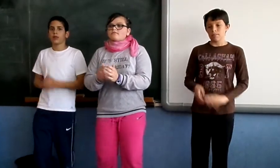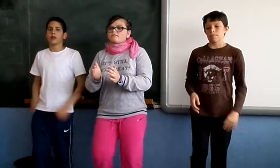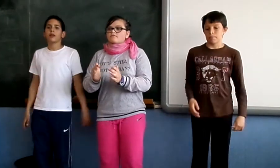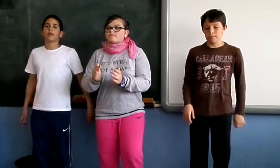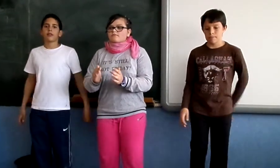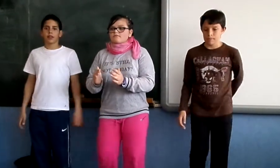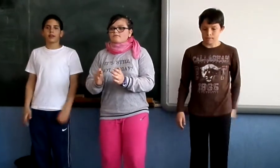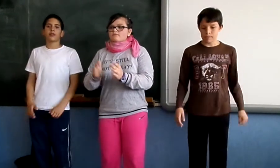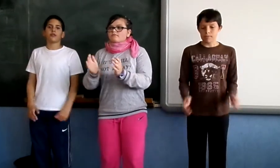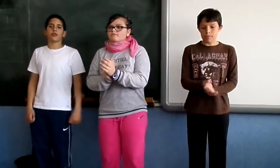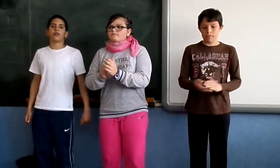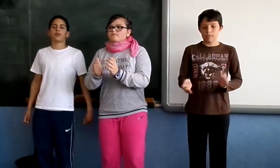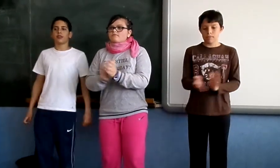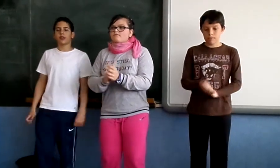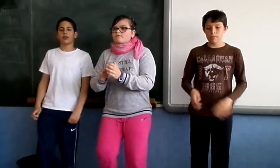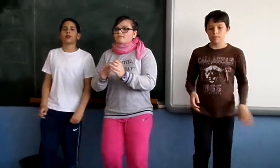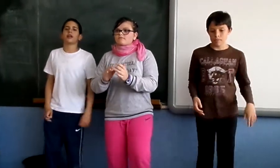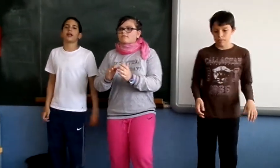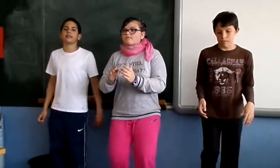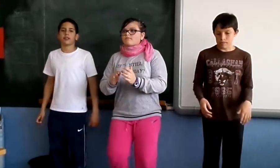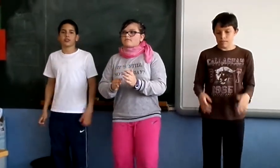Thank you for your attention.